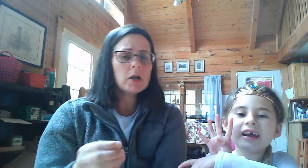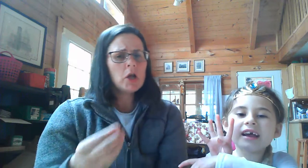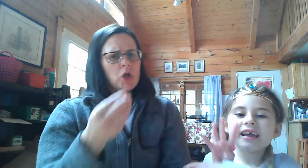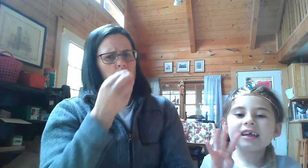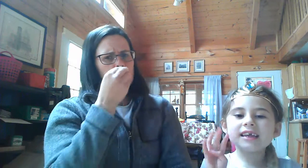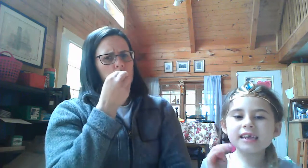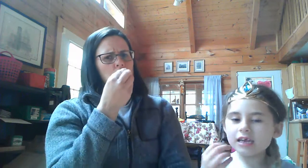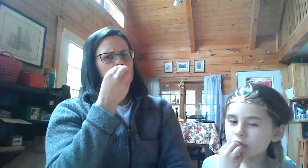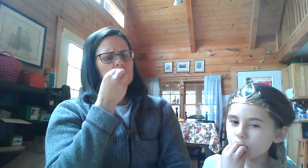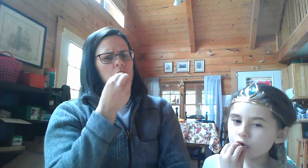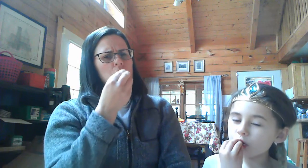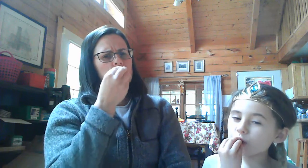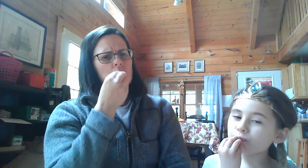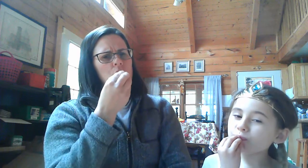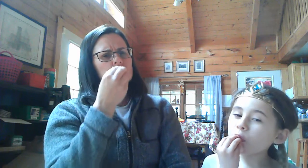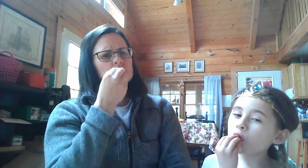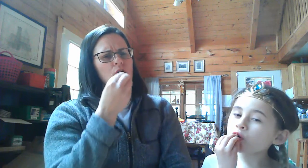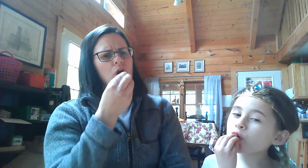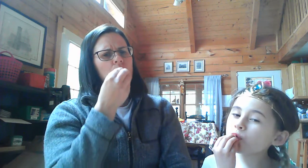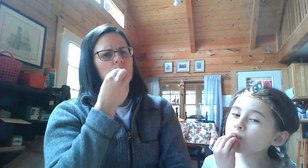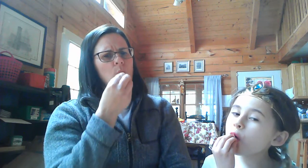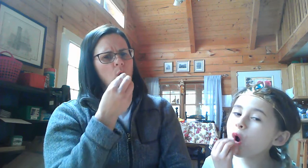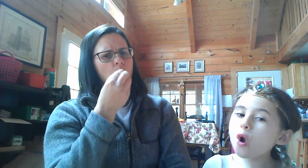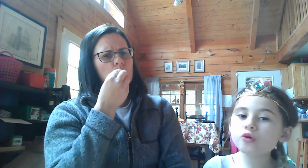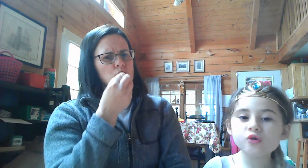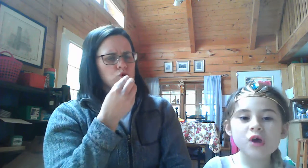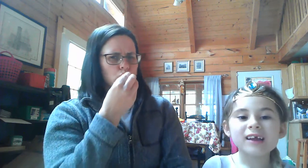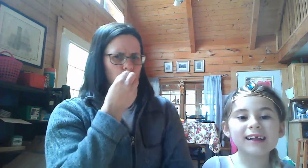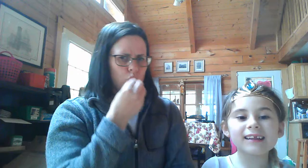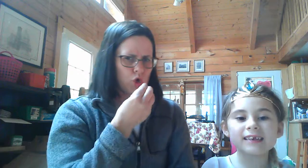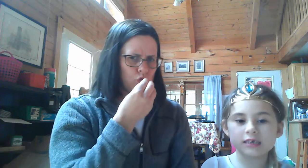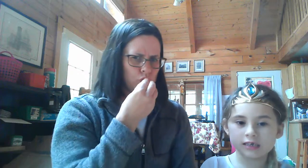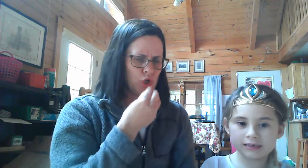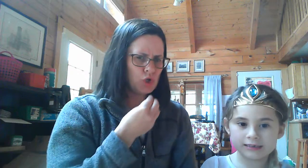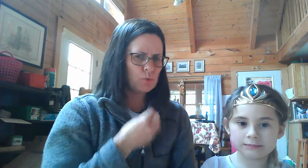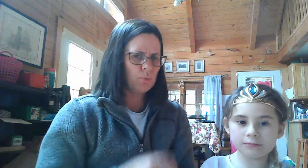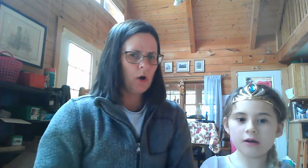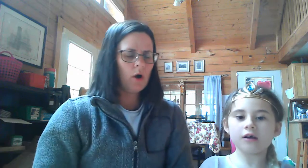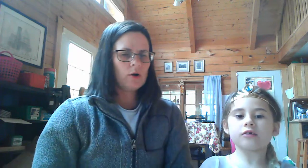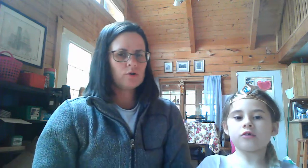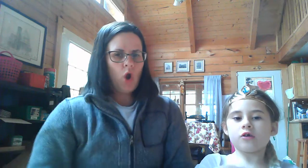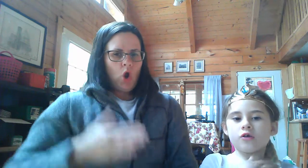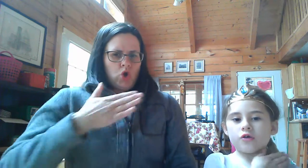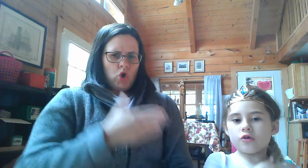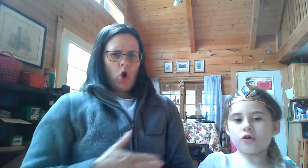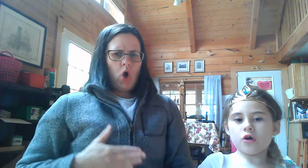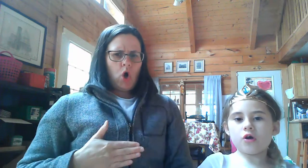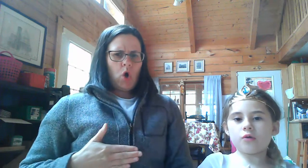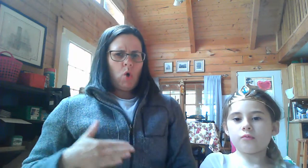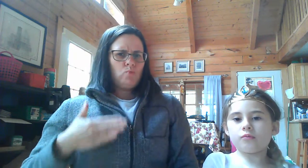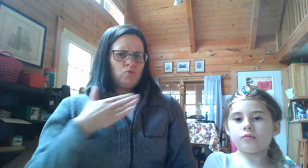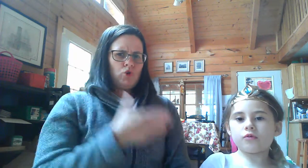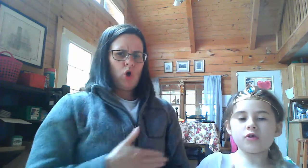eating some most delicious bugs. Yum, yum!